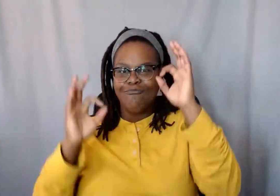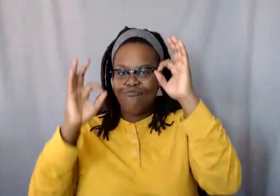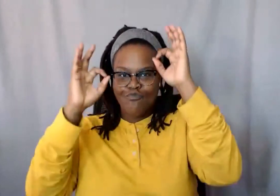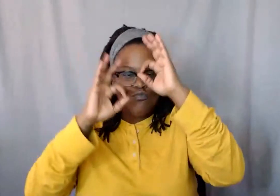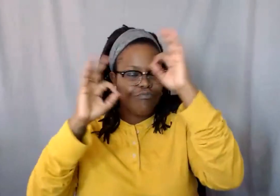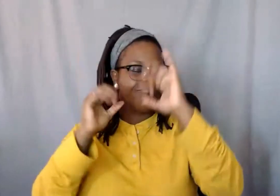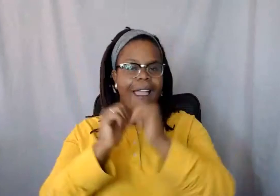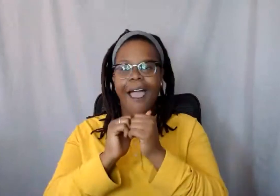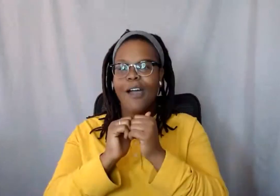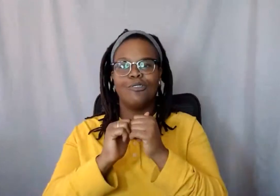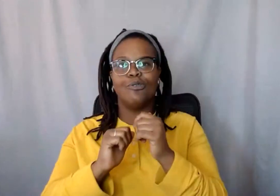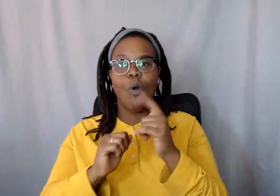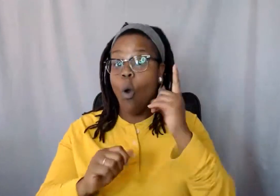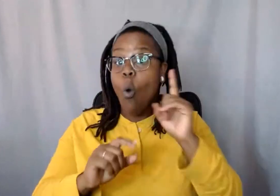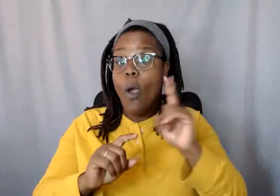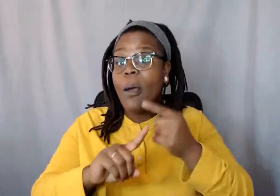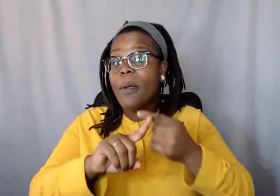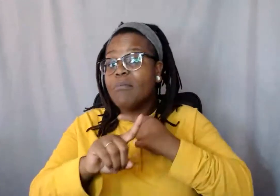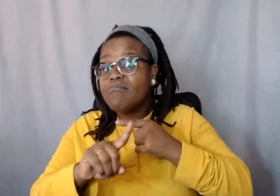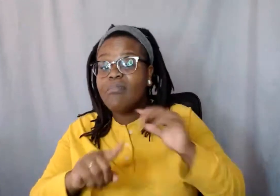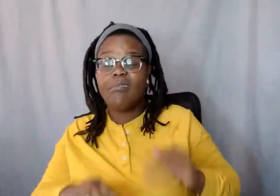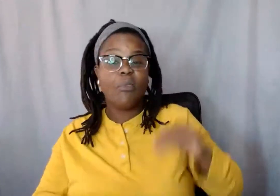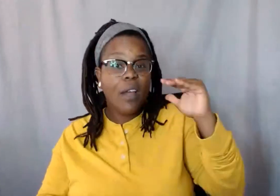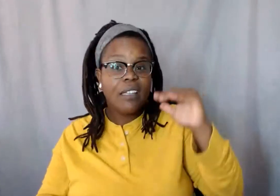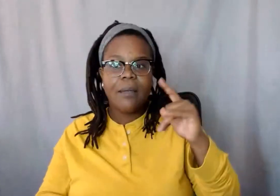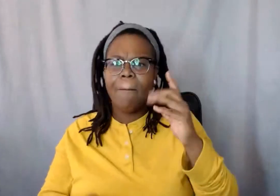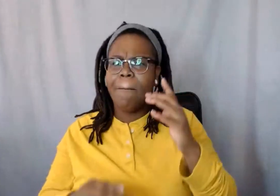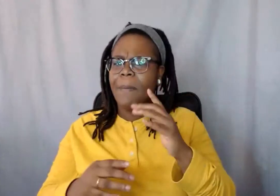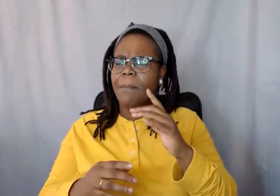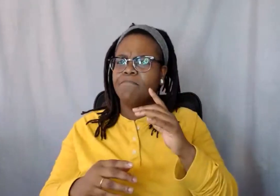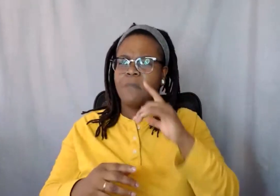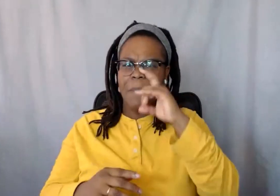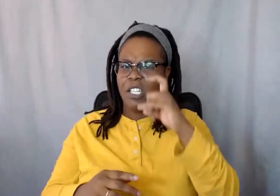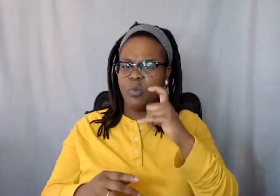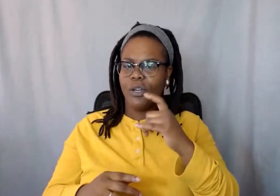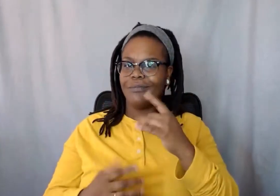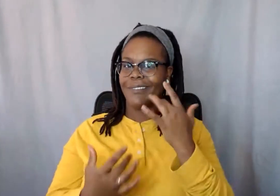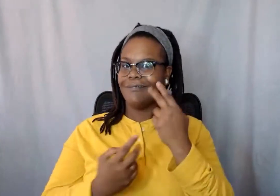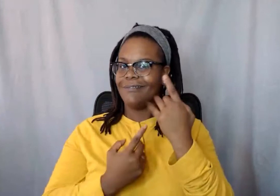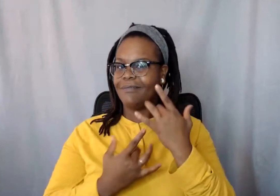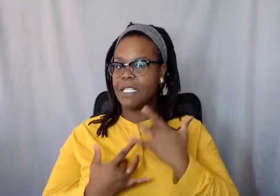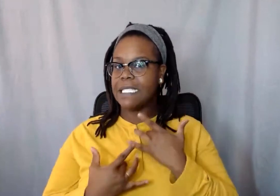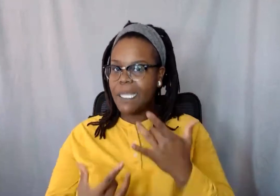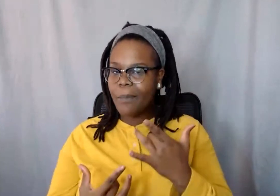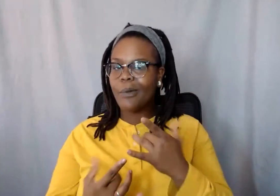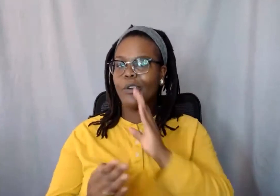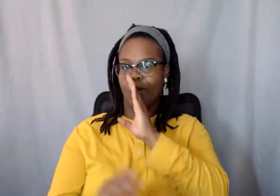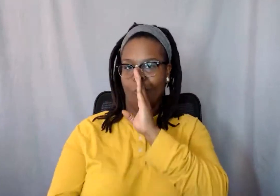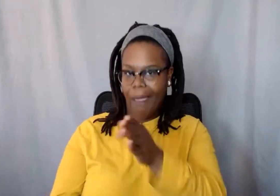wrong because we are being graded on being correct and right and everything. And because of the consequence of